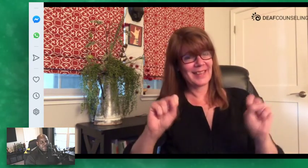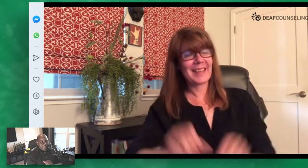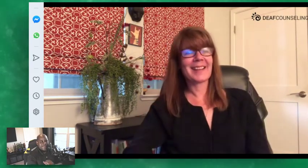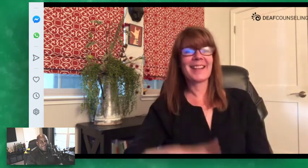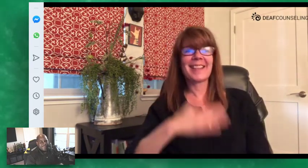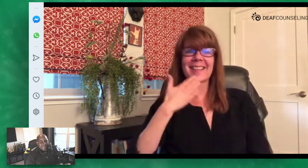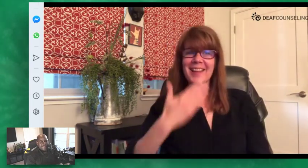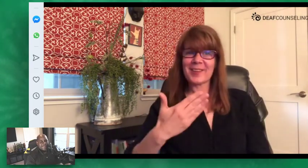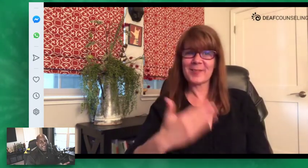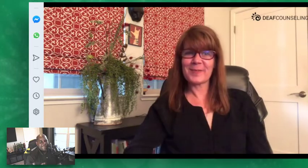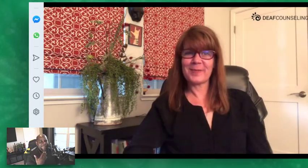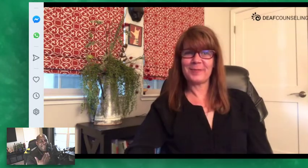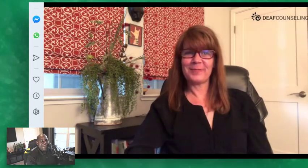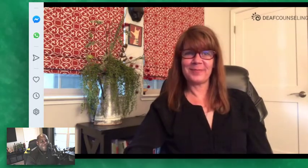safe thank you